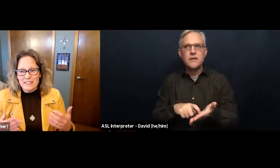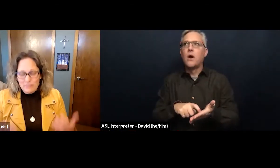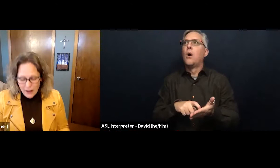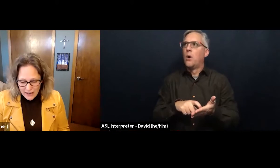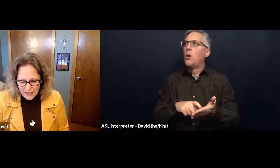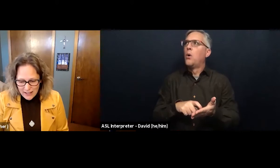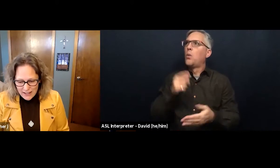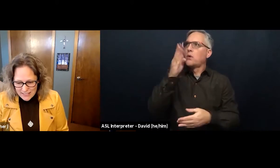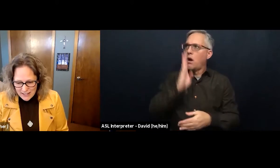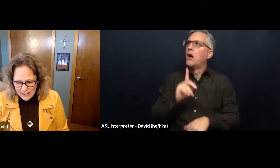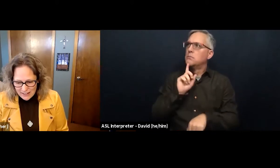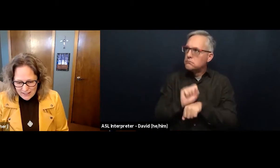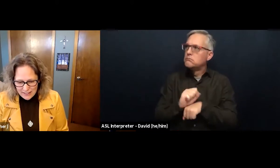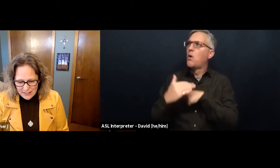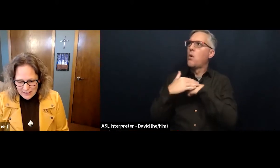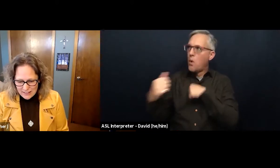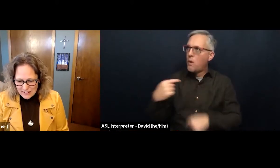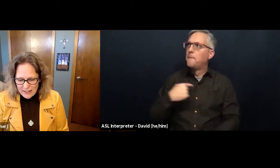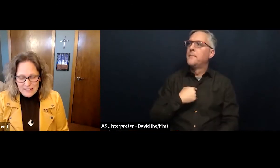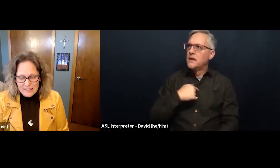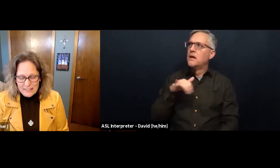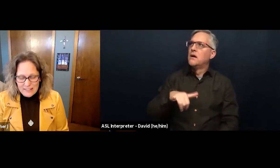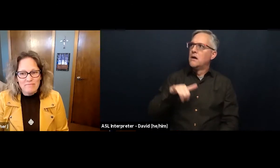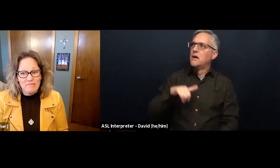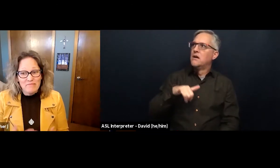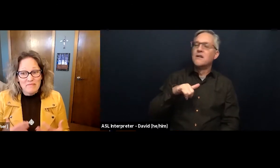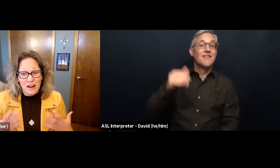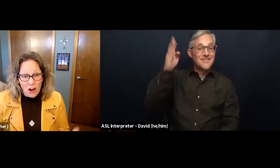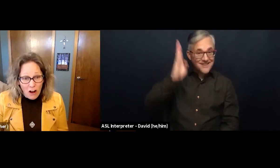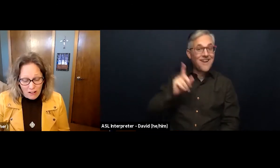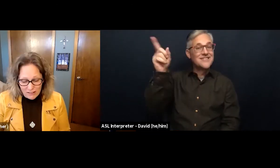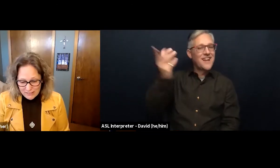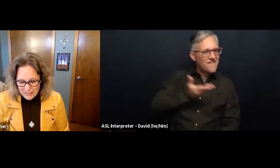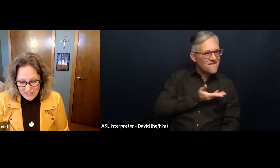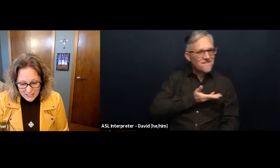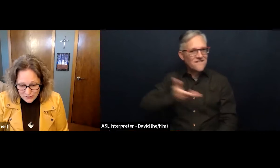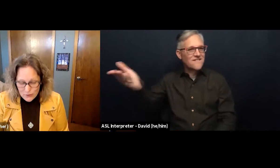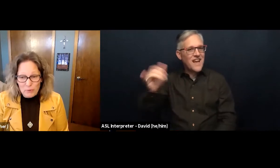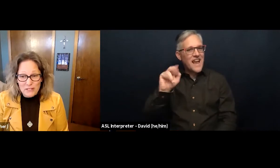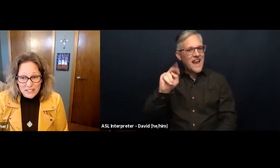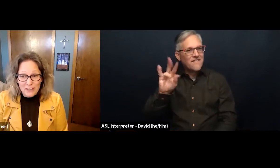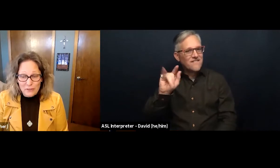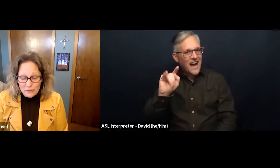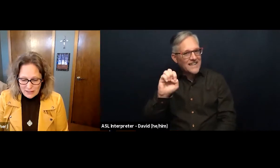inviting Isaiah into a call, into a particular thing.